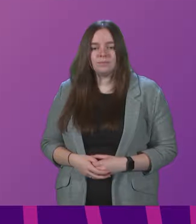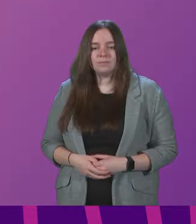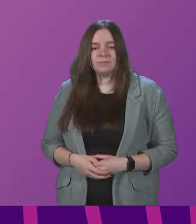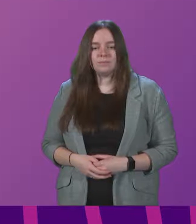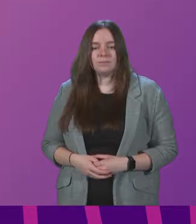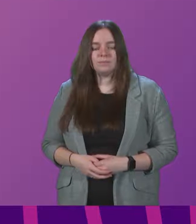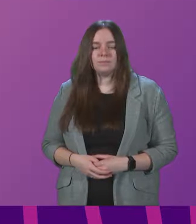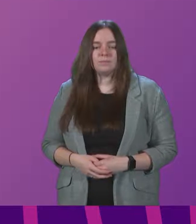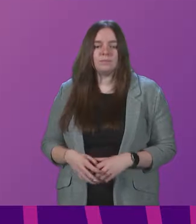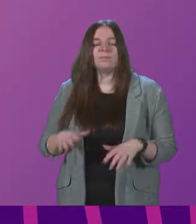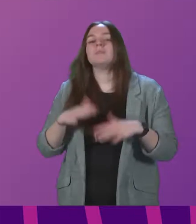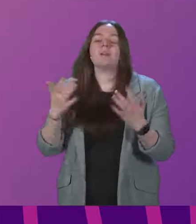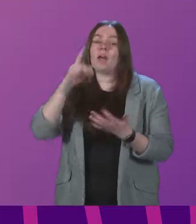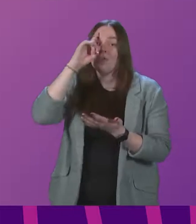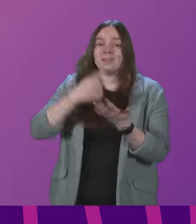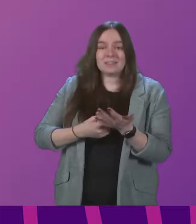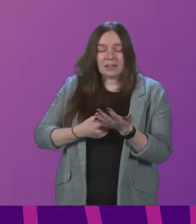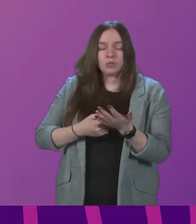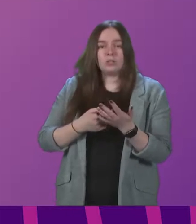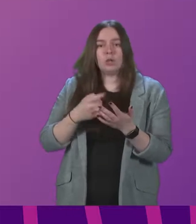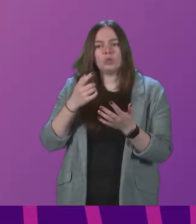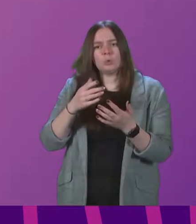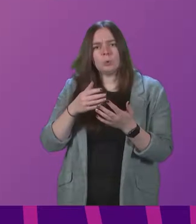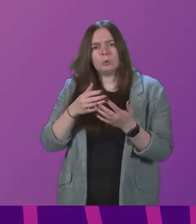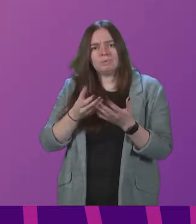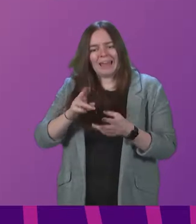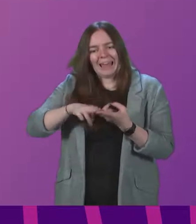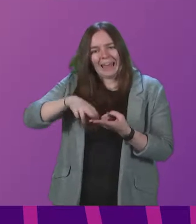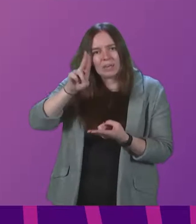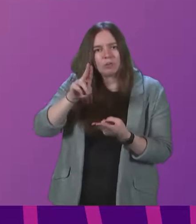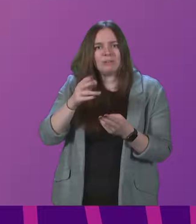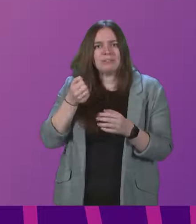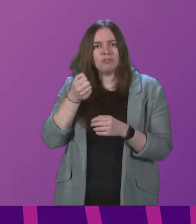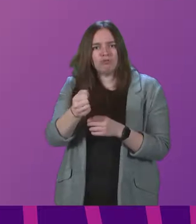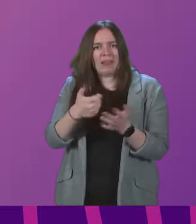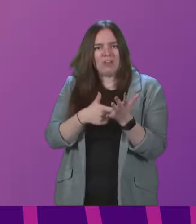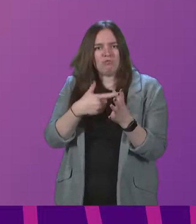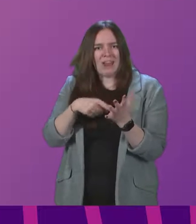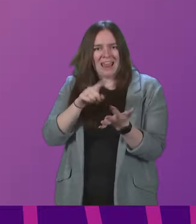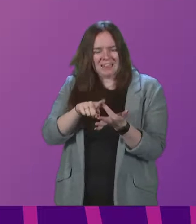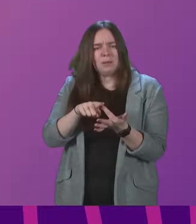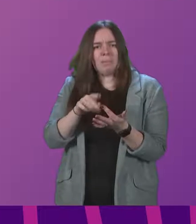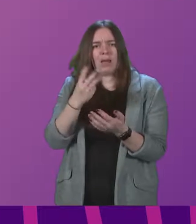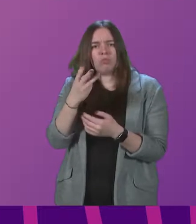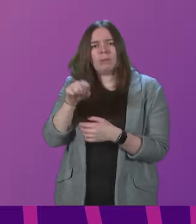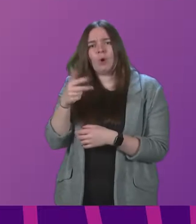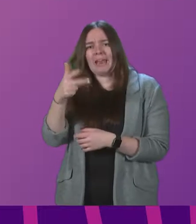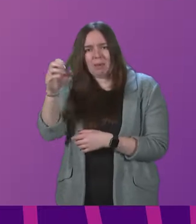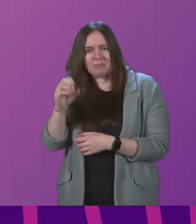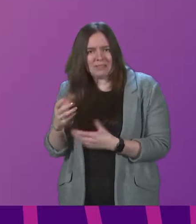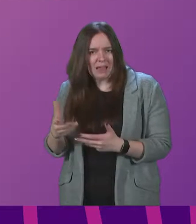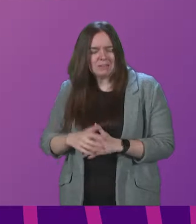Explain its decision to increase peak and off-peak regulated fares by 3.8%. Minister Graeme Day.